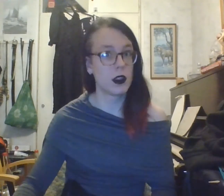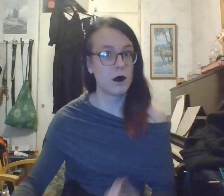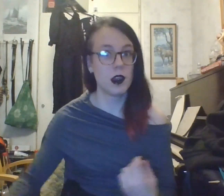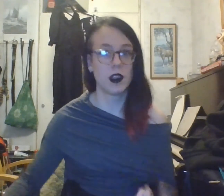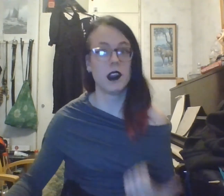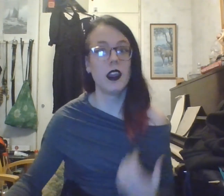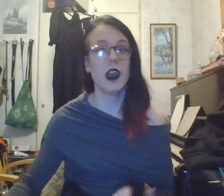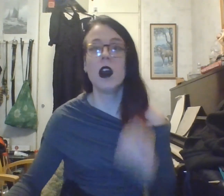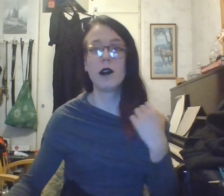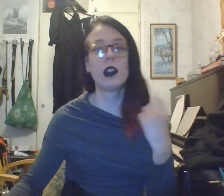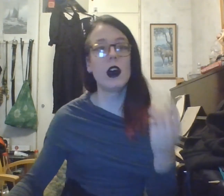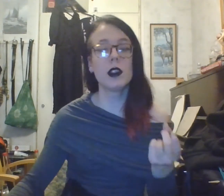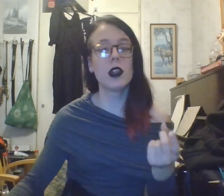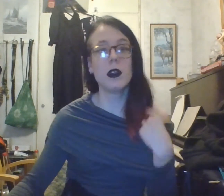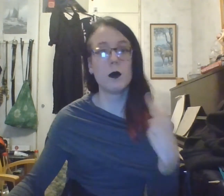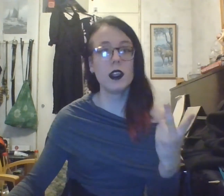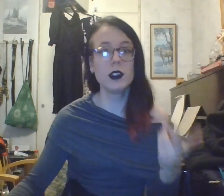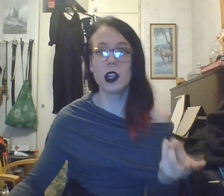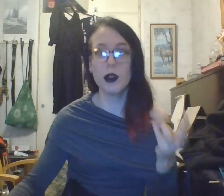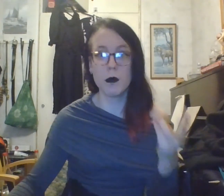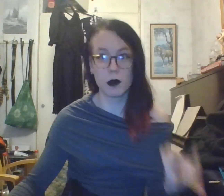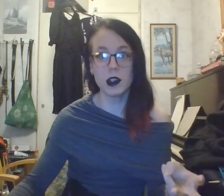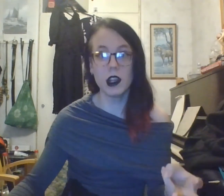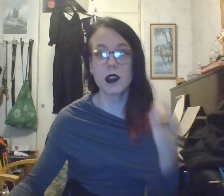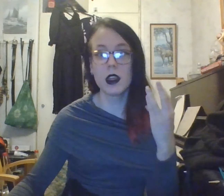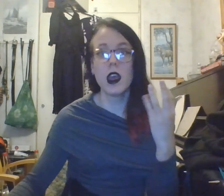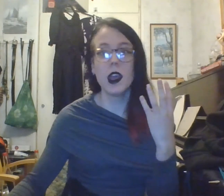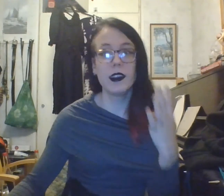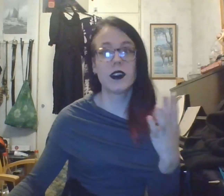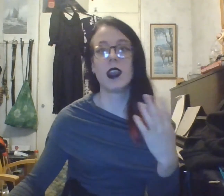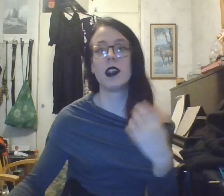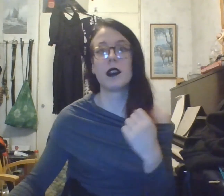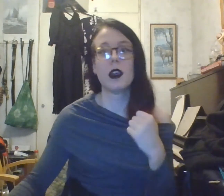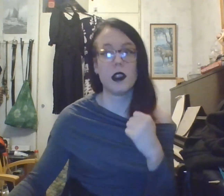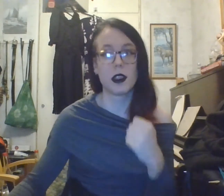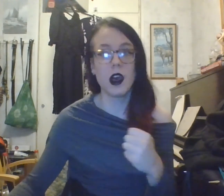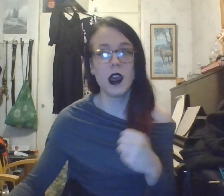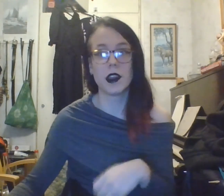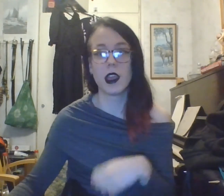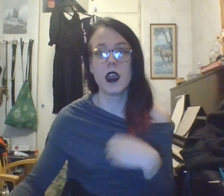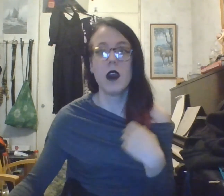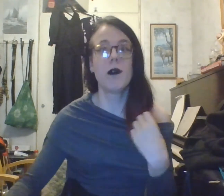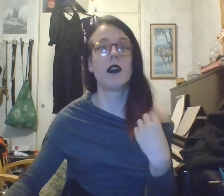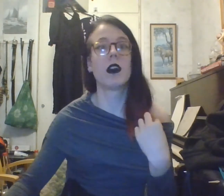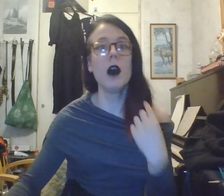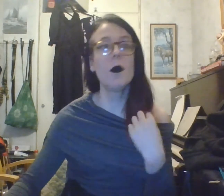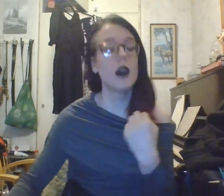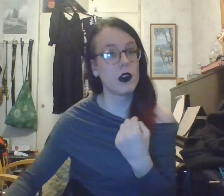is the idea of a classless, wageless, moneyless, and stateless society, with their common ownership